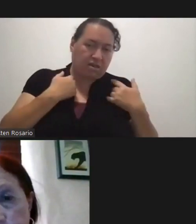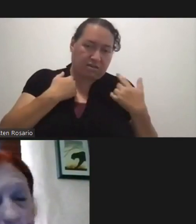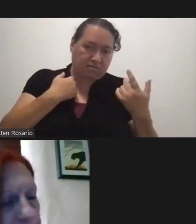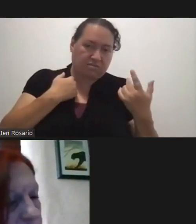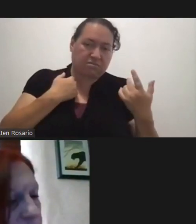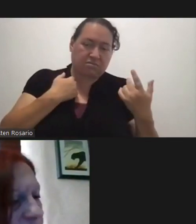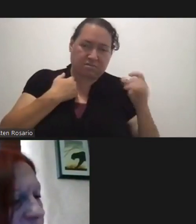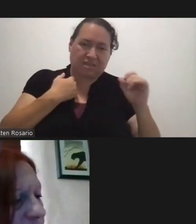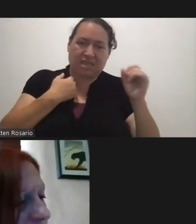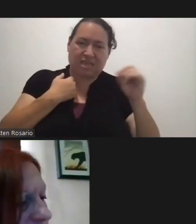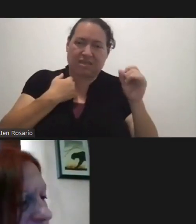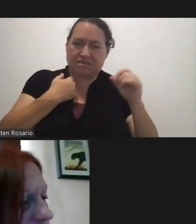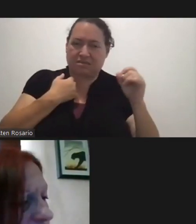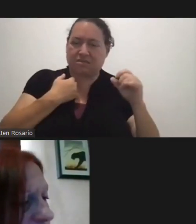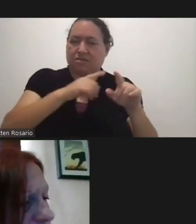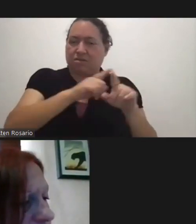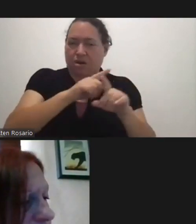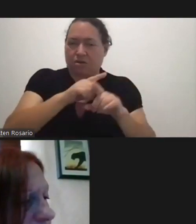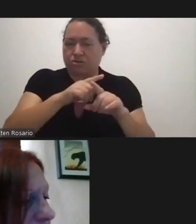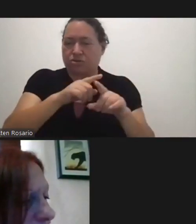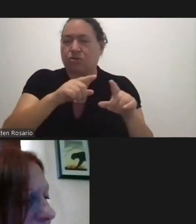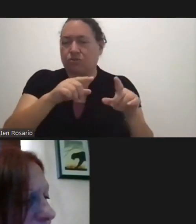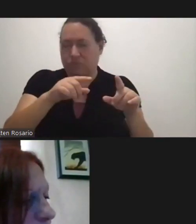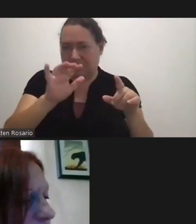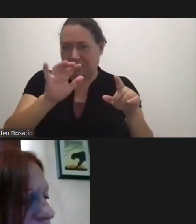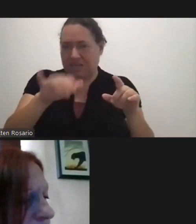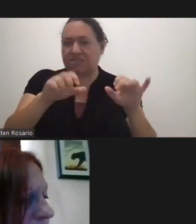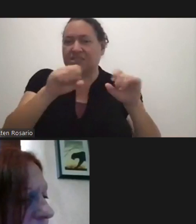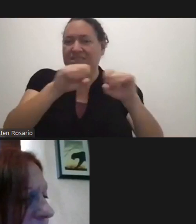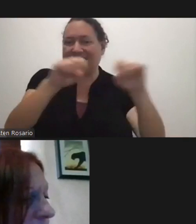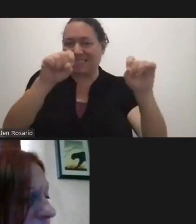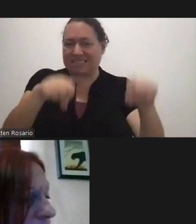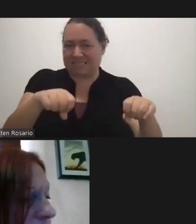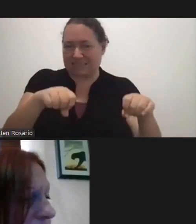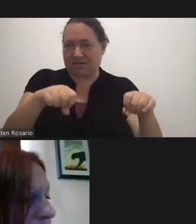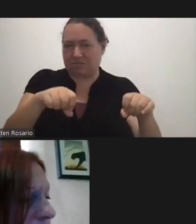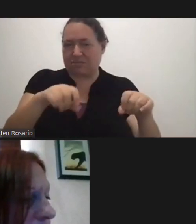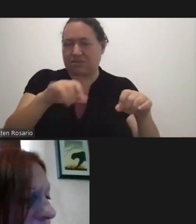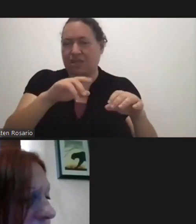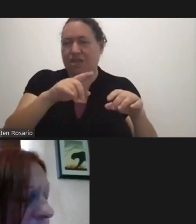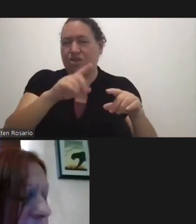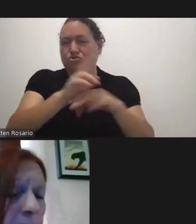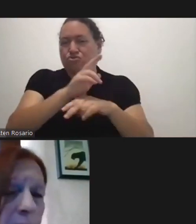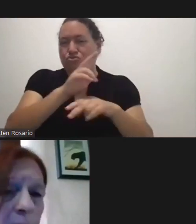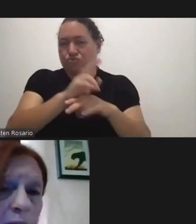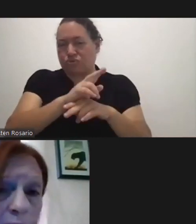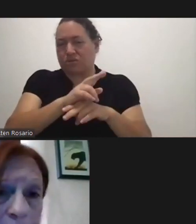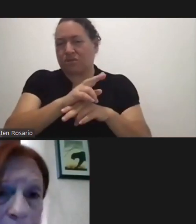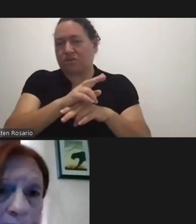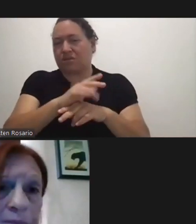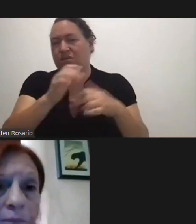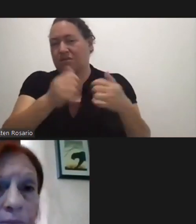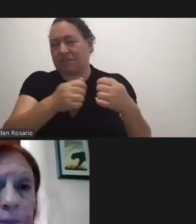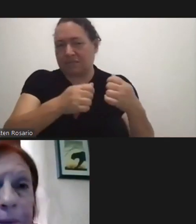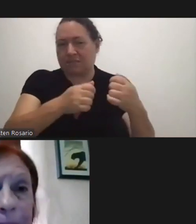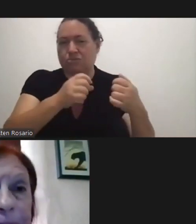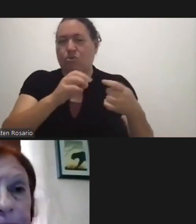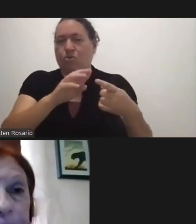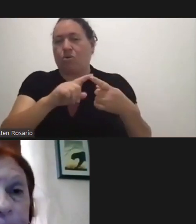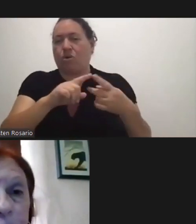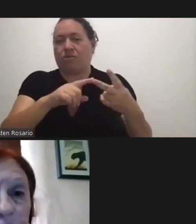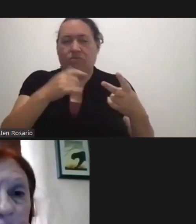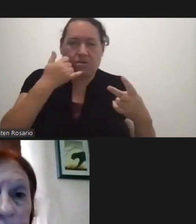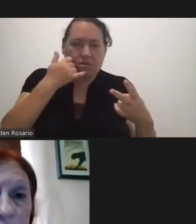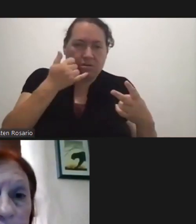SARA Alert Is Also A System Where It Uses A Variety Of Either Text Messaging Email Or Phone Calls